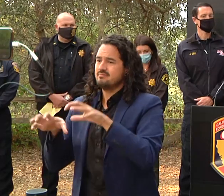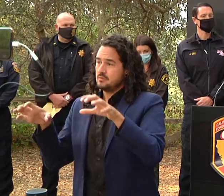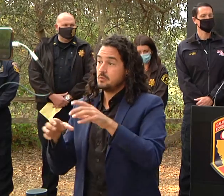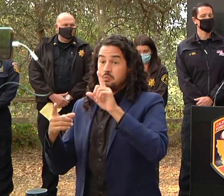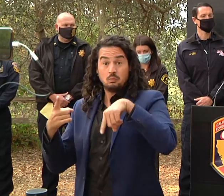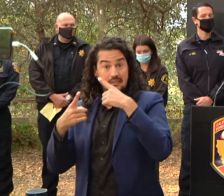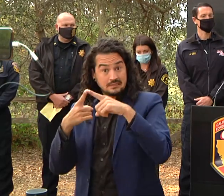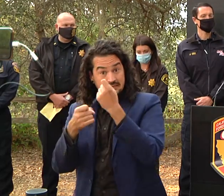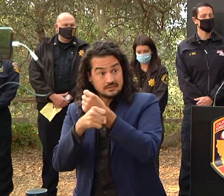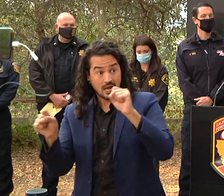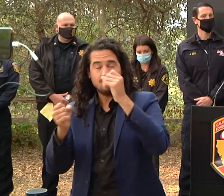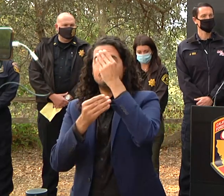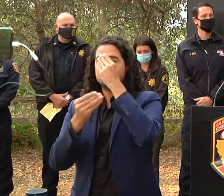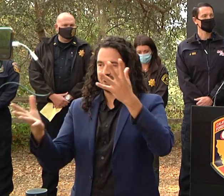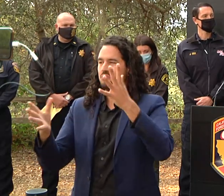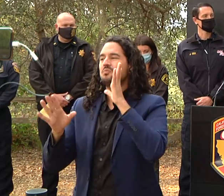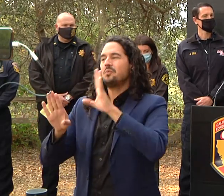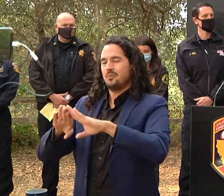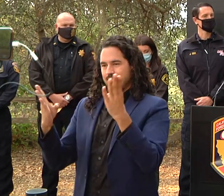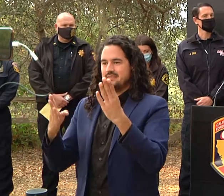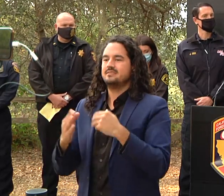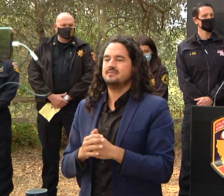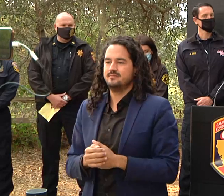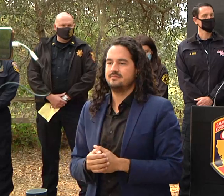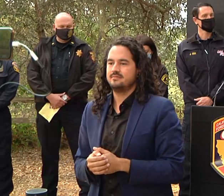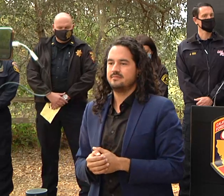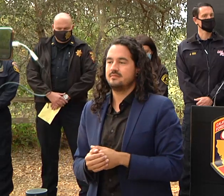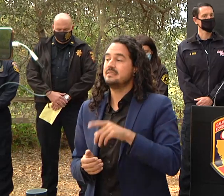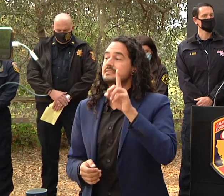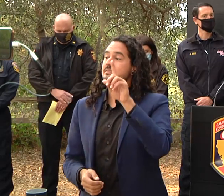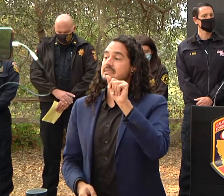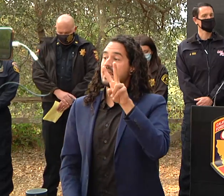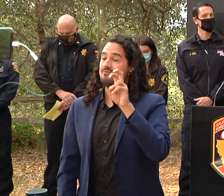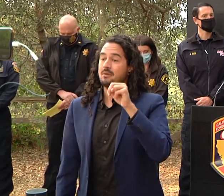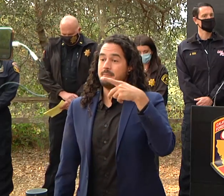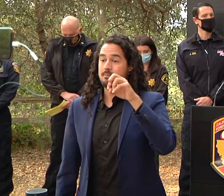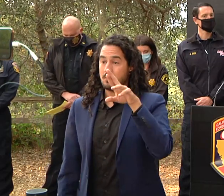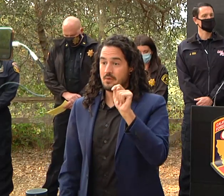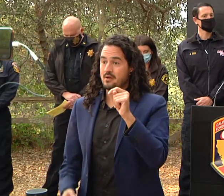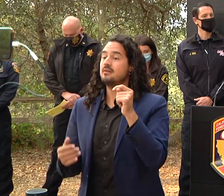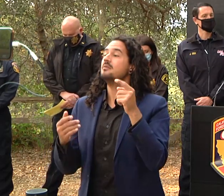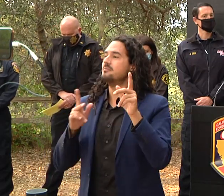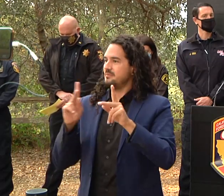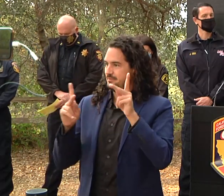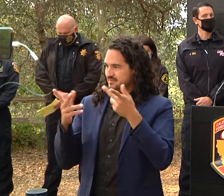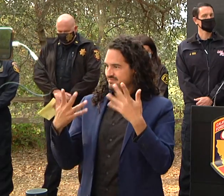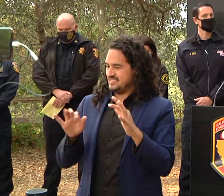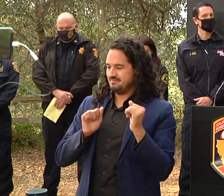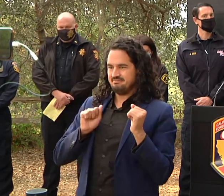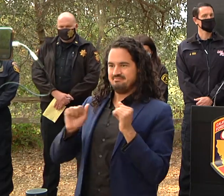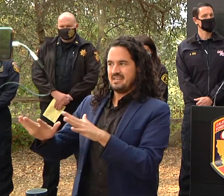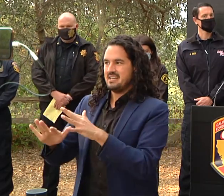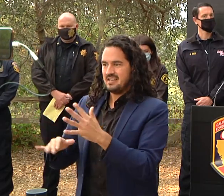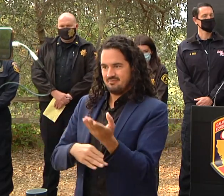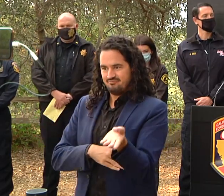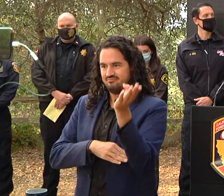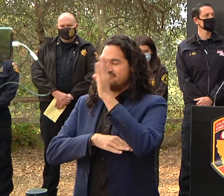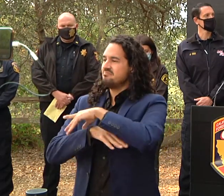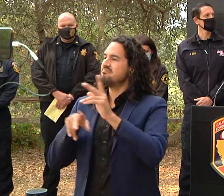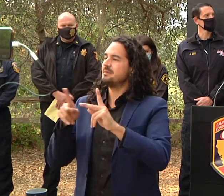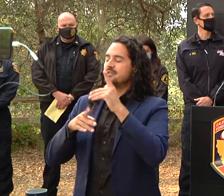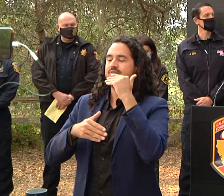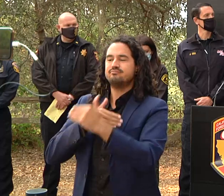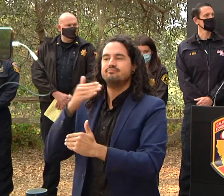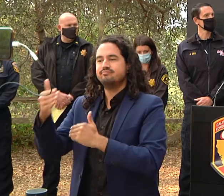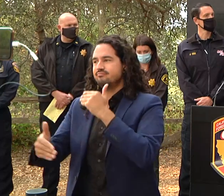uh repopulated now for a good day so people are kind of getting their lives back to normal in that area and we're continuing to do uh patrol and mop up uh the